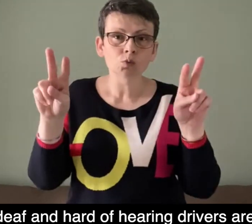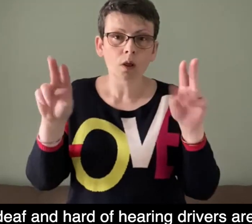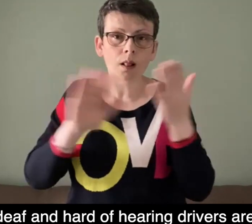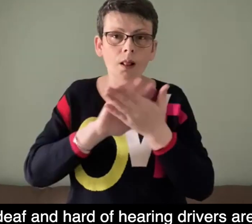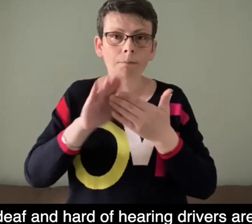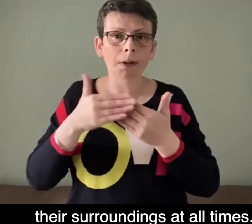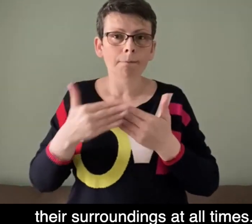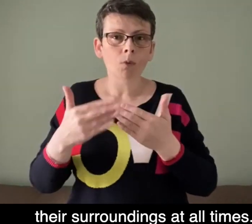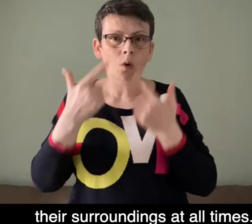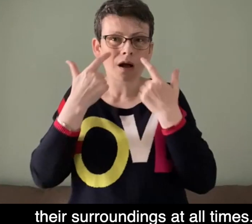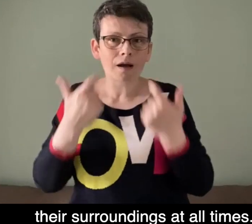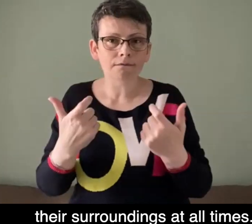at all times.